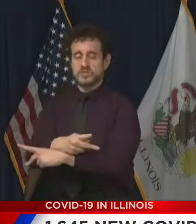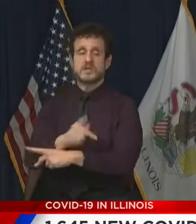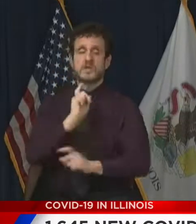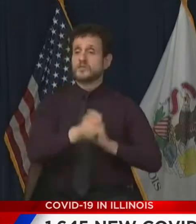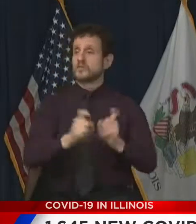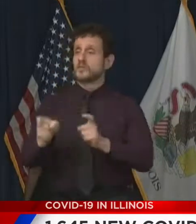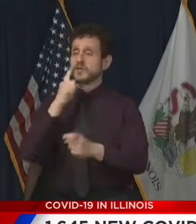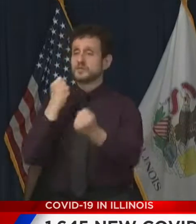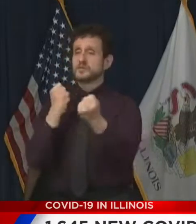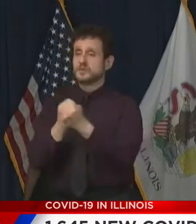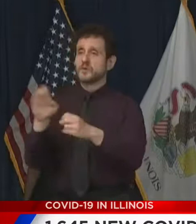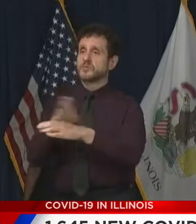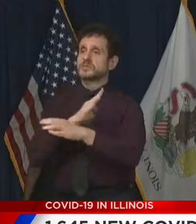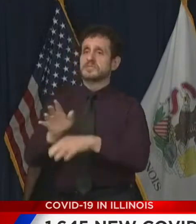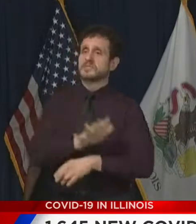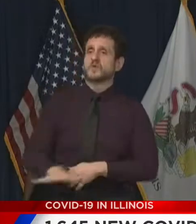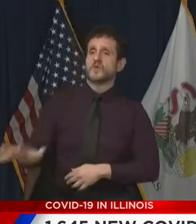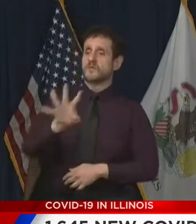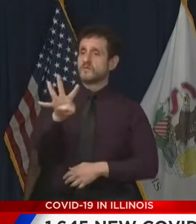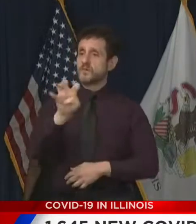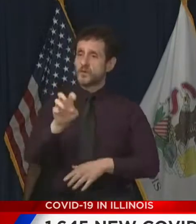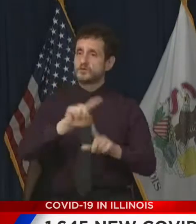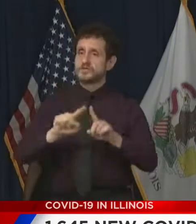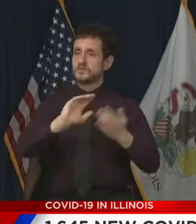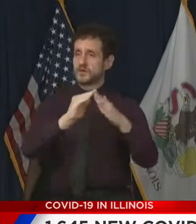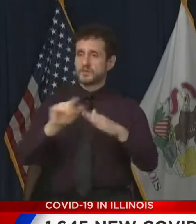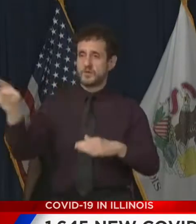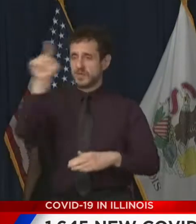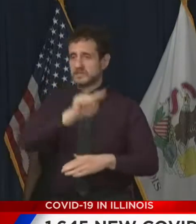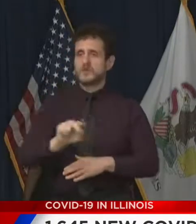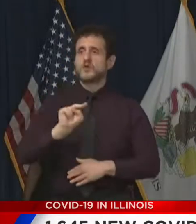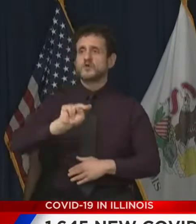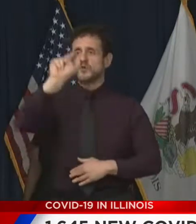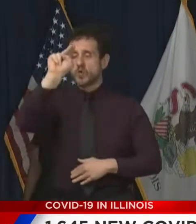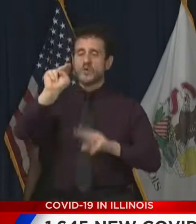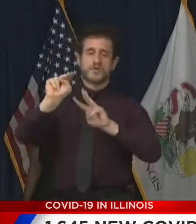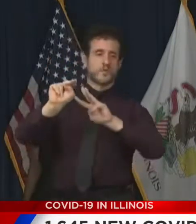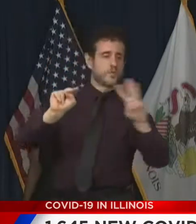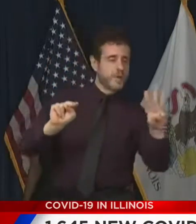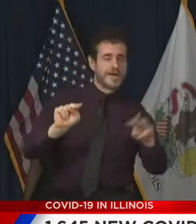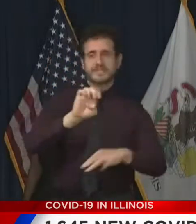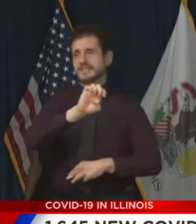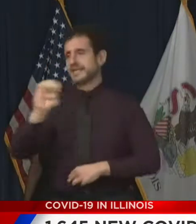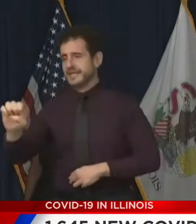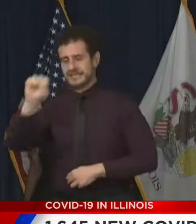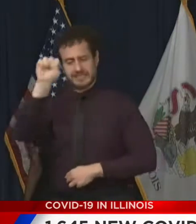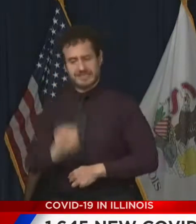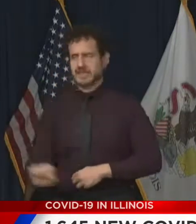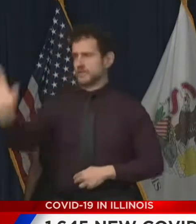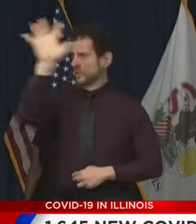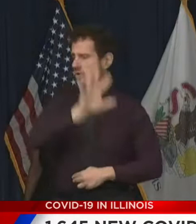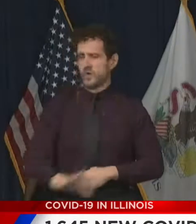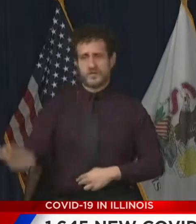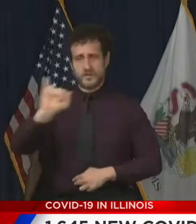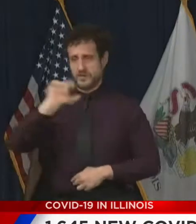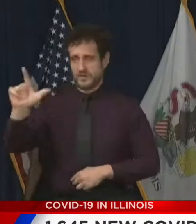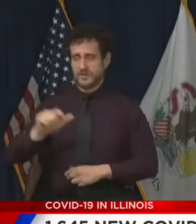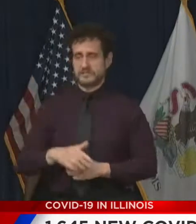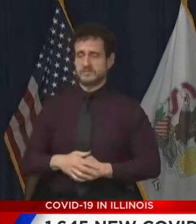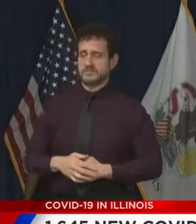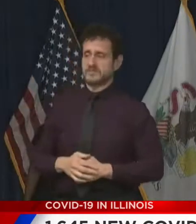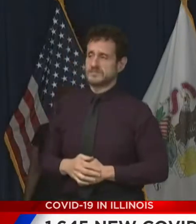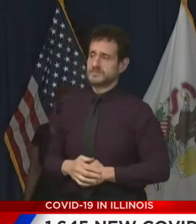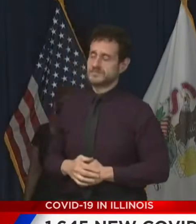businesses across 400 communities, from Springfield to Schaumburg, Peoria and Rockford, Aurora, from Chicago on down to Carbondale.